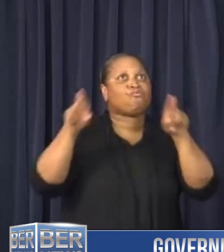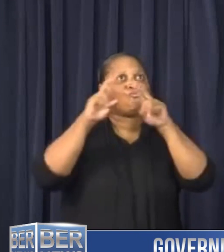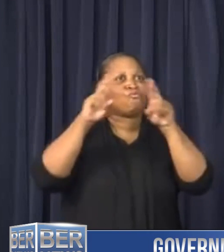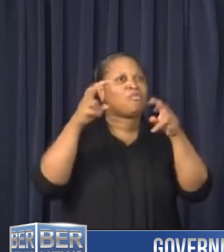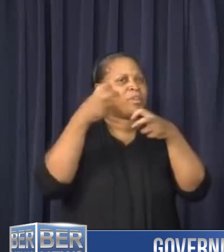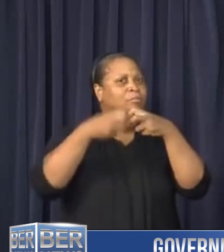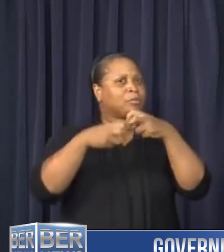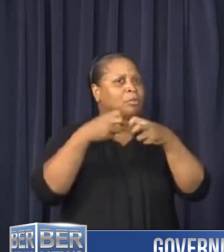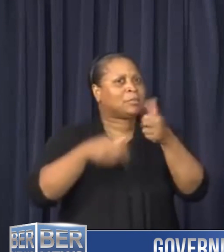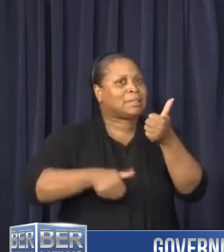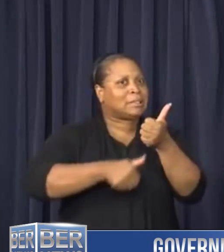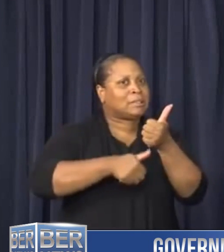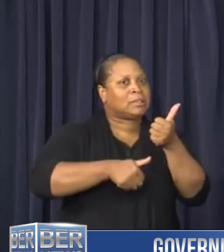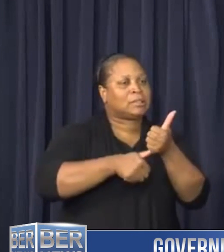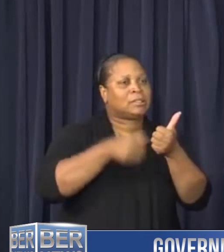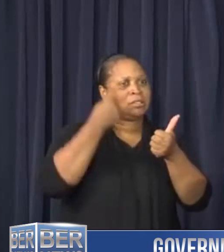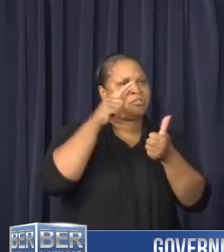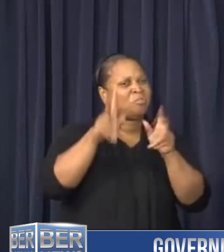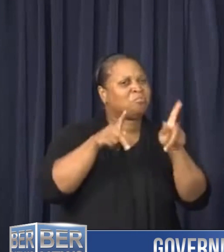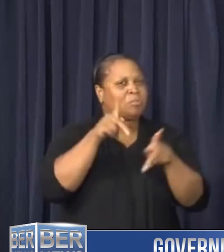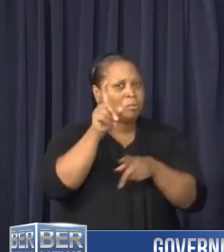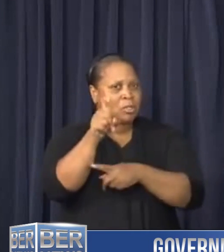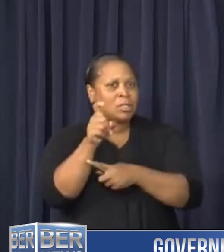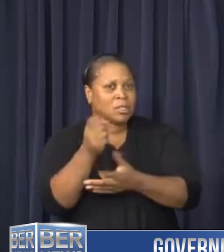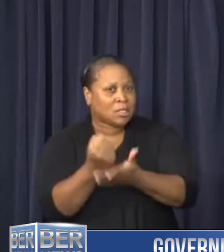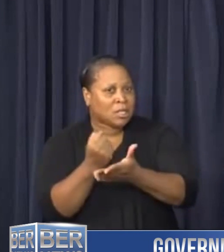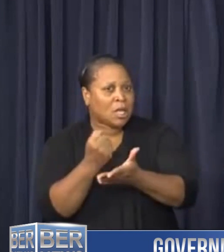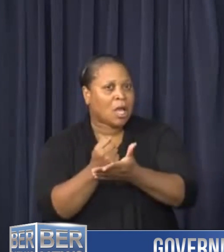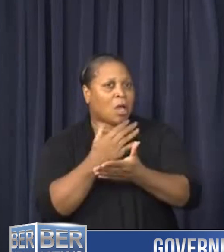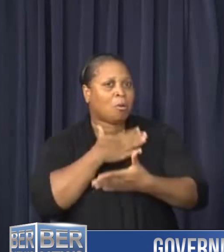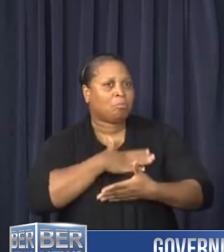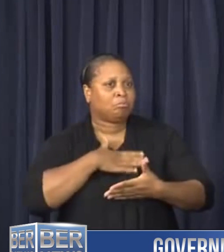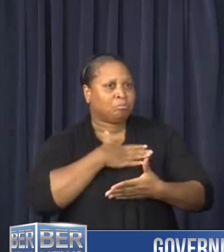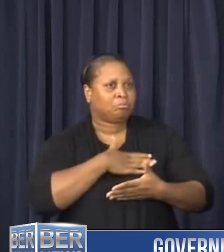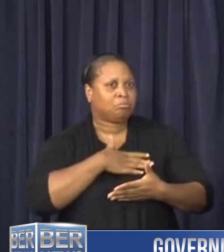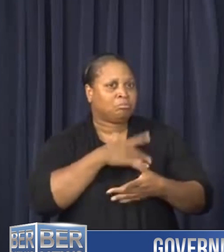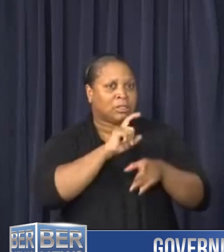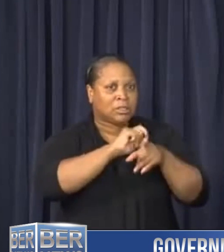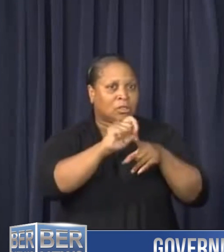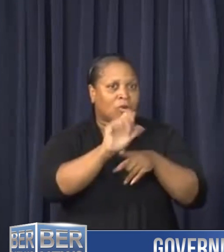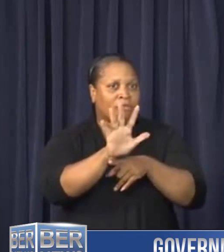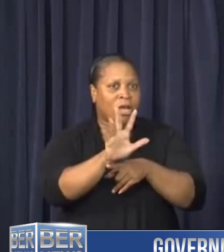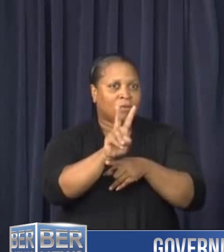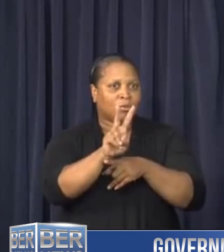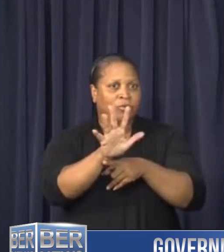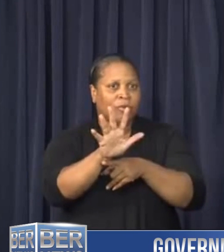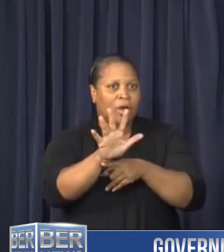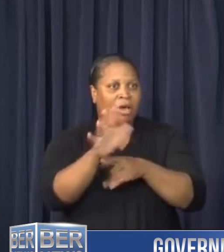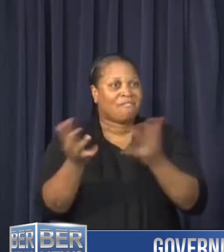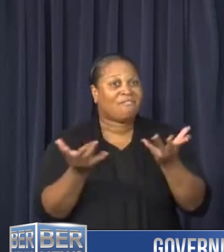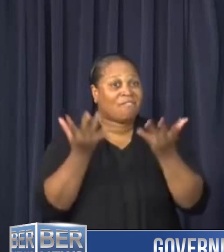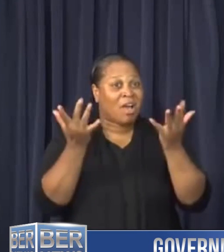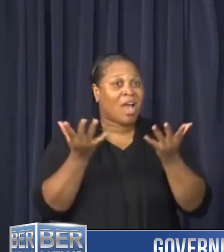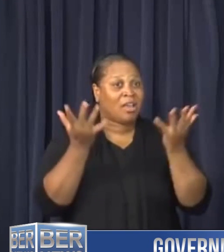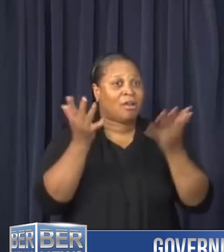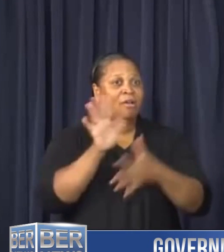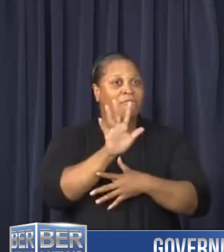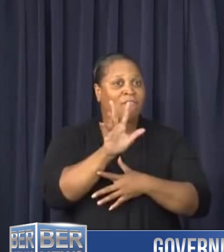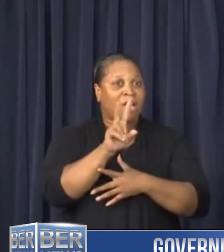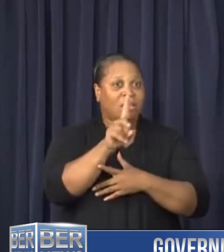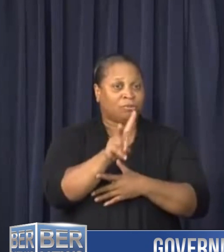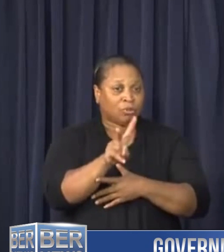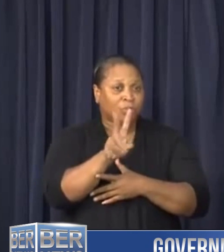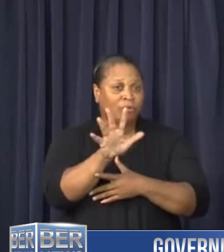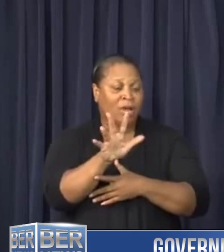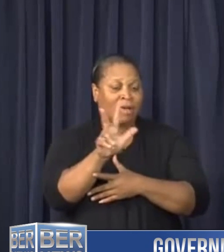and assistance for vulnerable persons, please call 525-FIRE which is 525